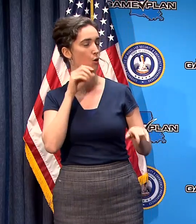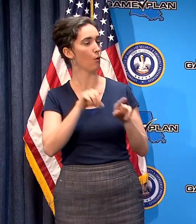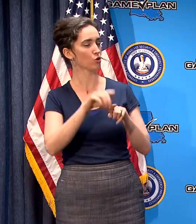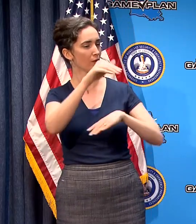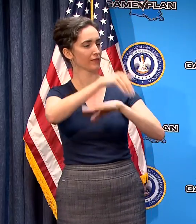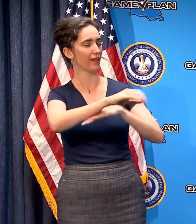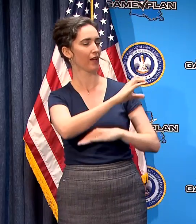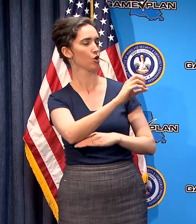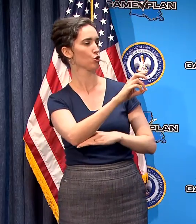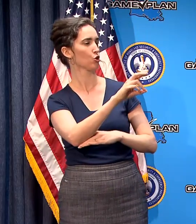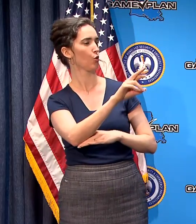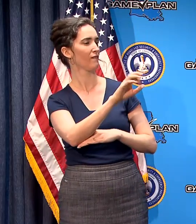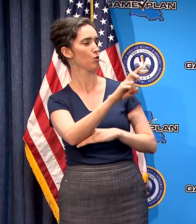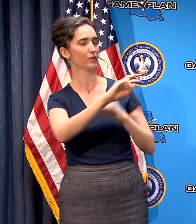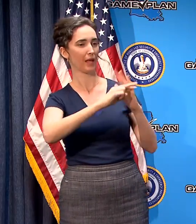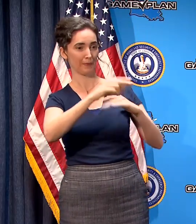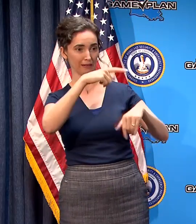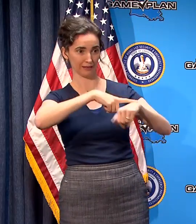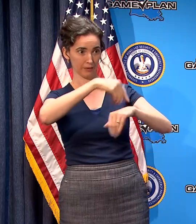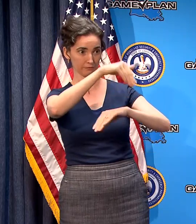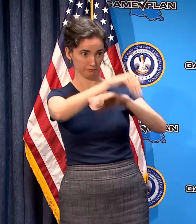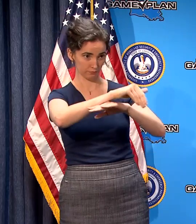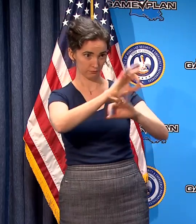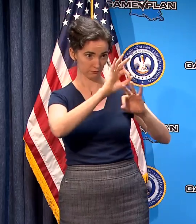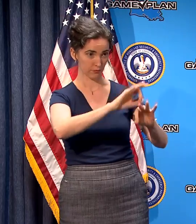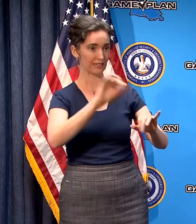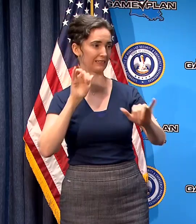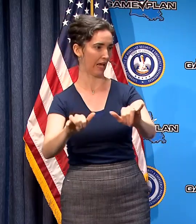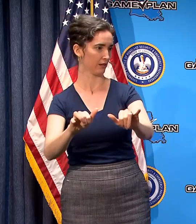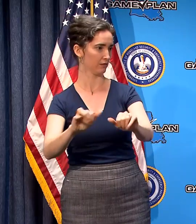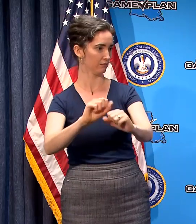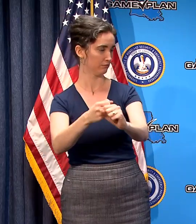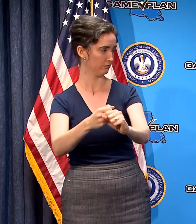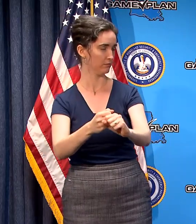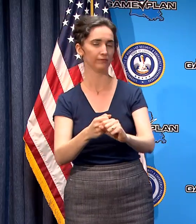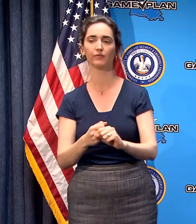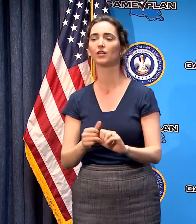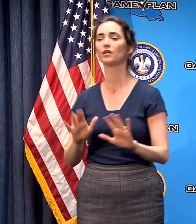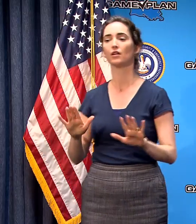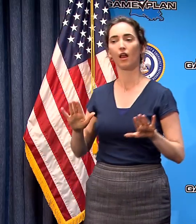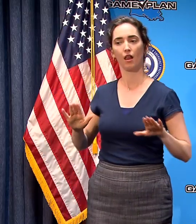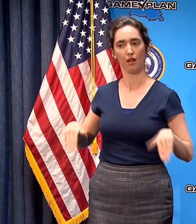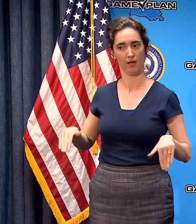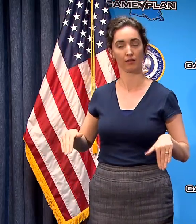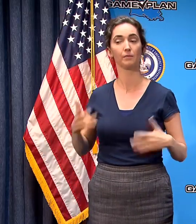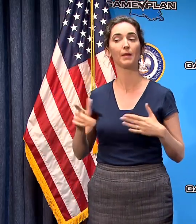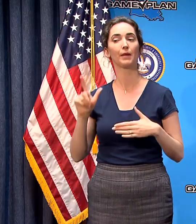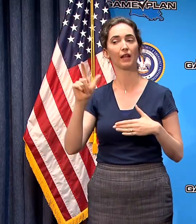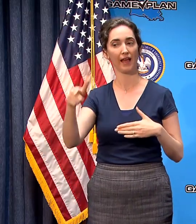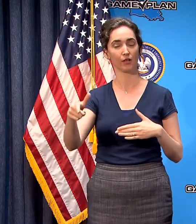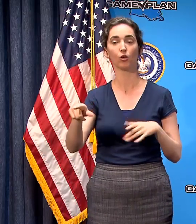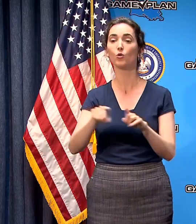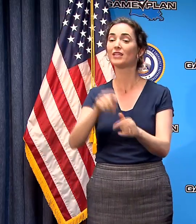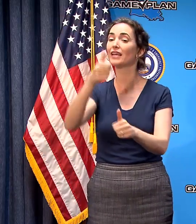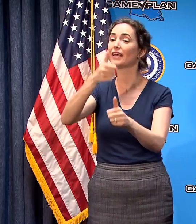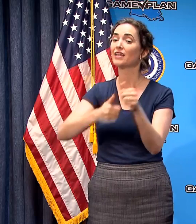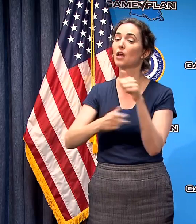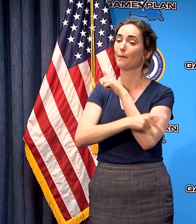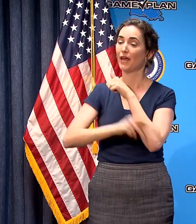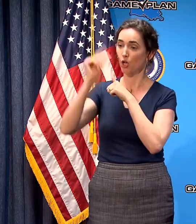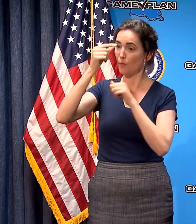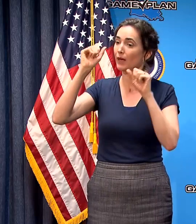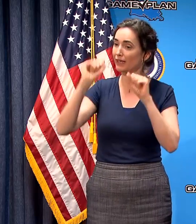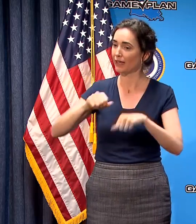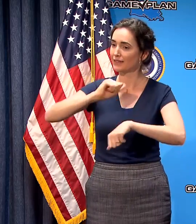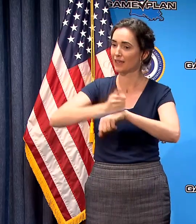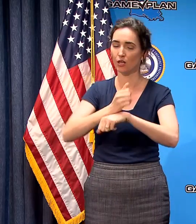this time? does not that is something we could do later and you know every parish government has the ability to